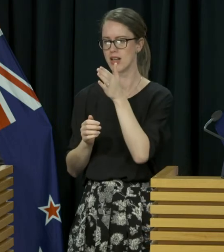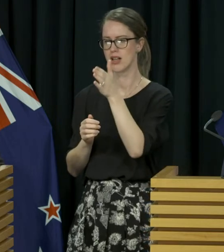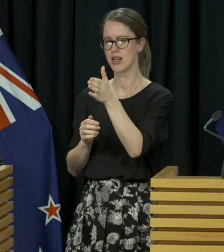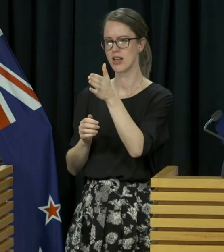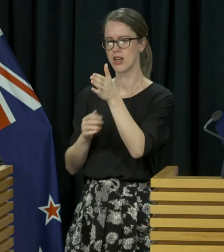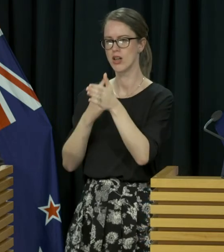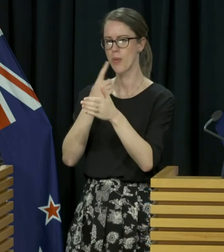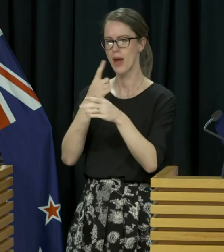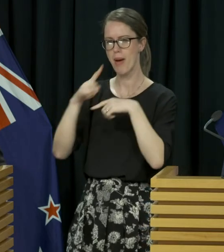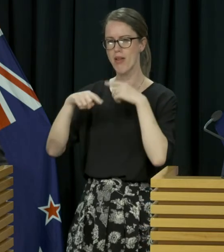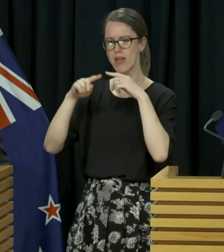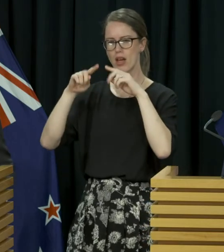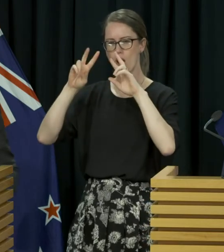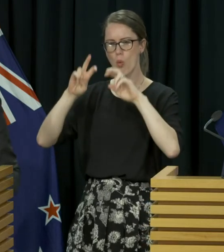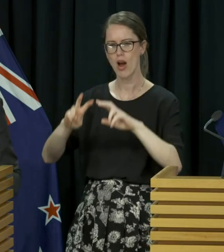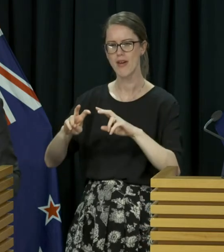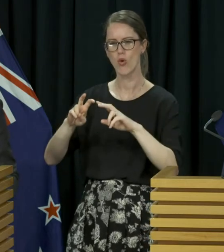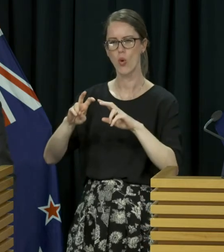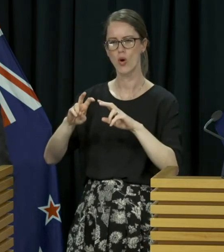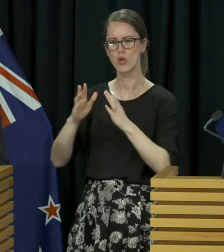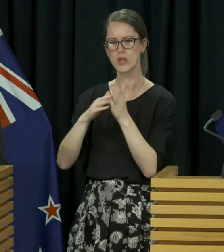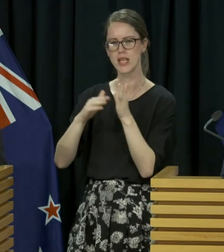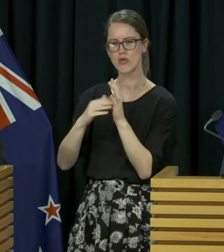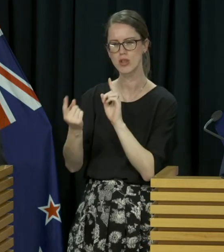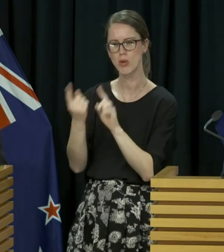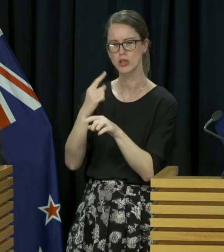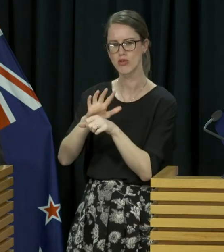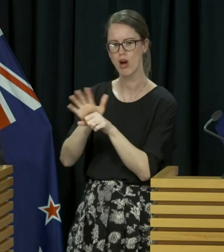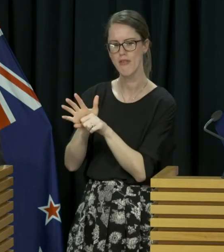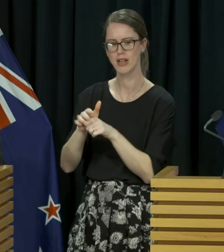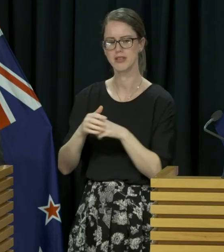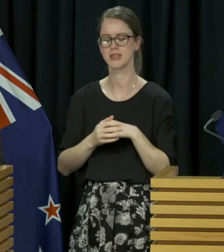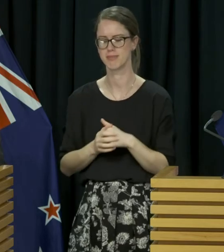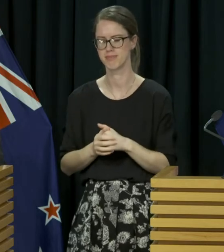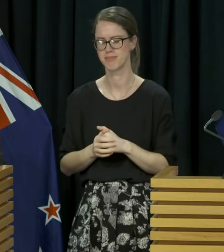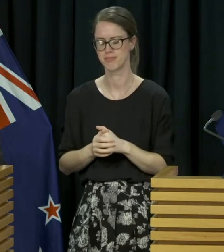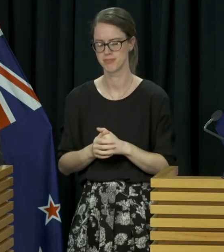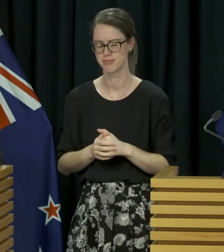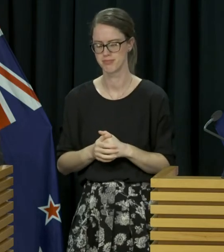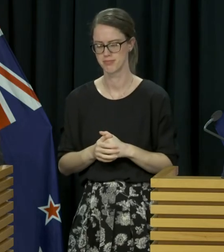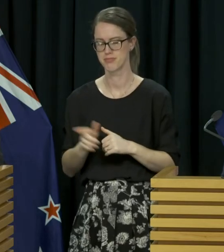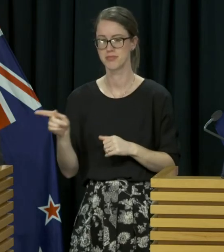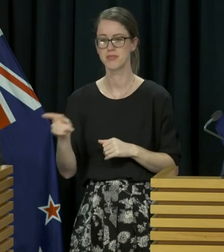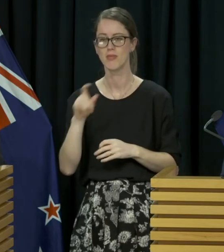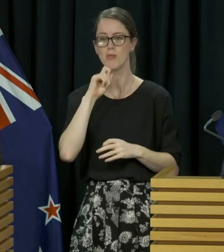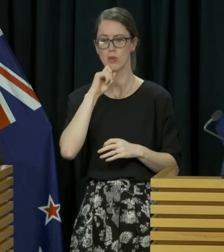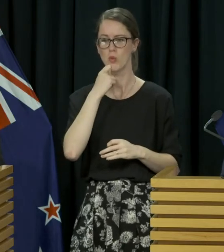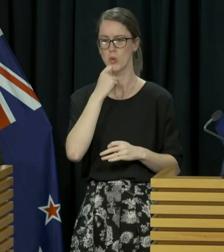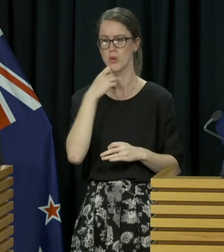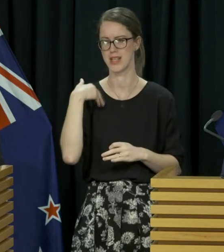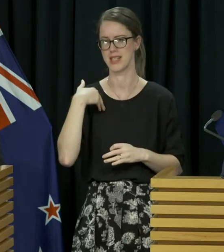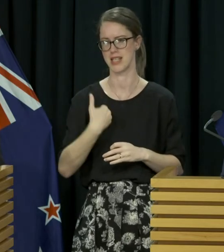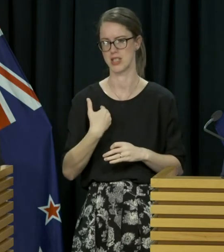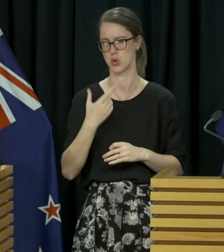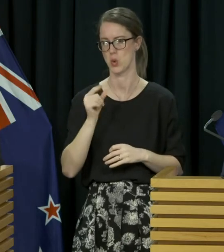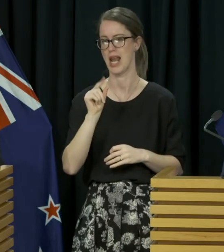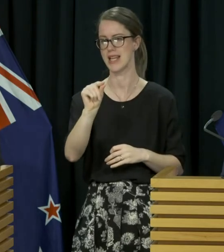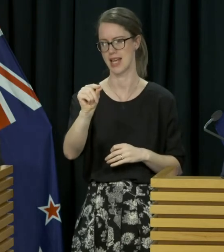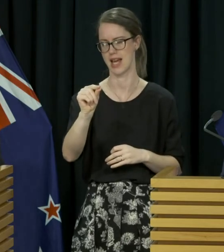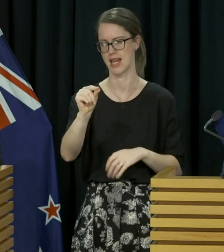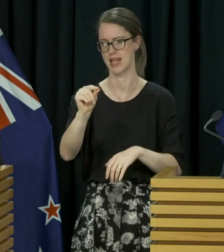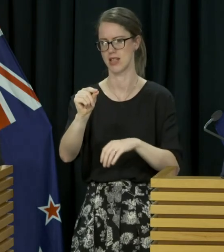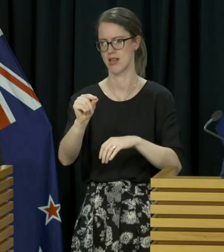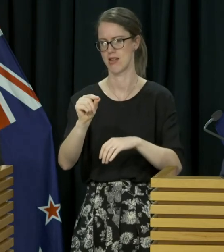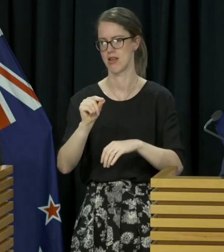country's response, could you just make some comments around that, please? Look, I think we've always acknowledged that at some point there will be, it will be an appropriate